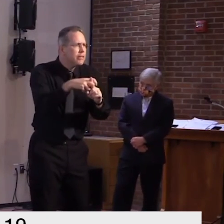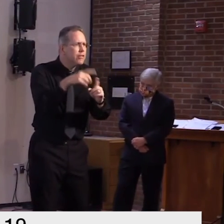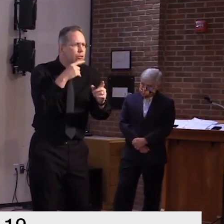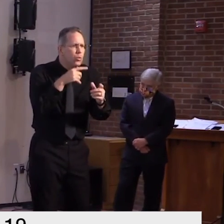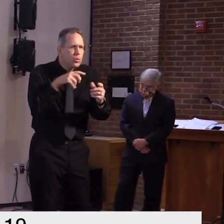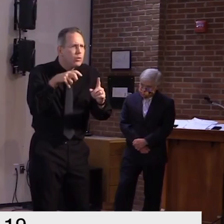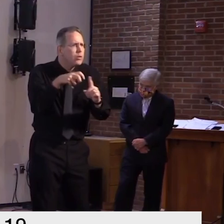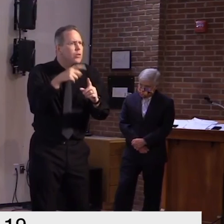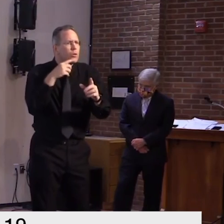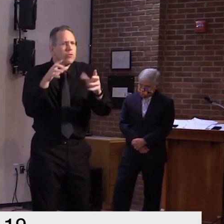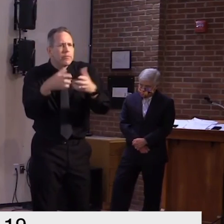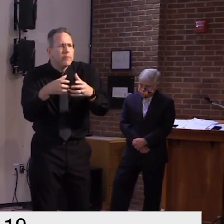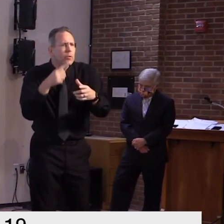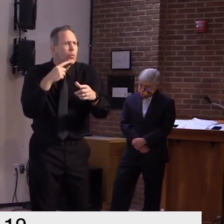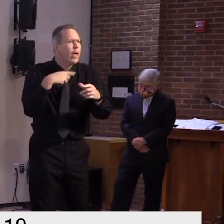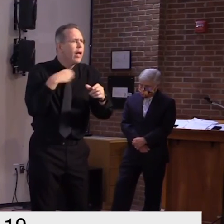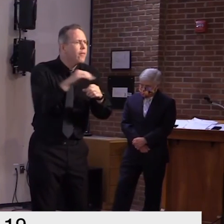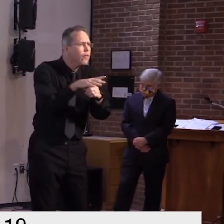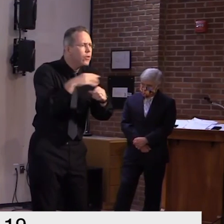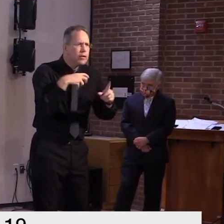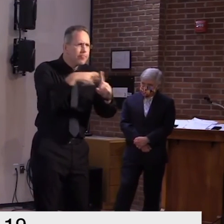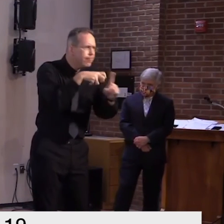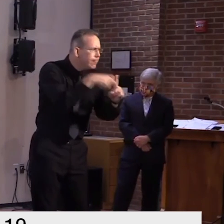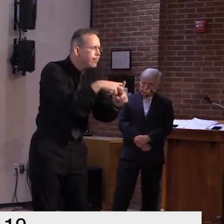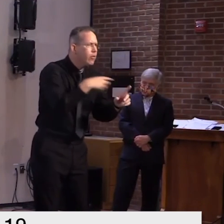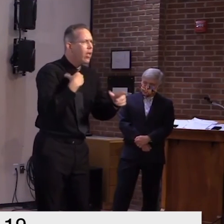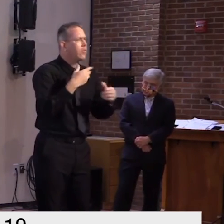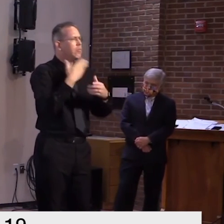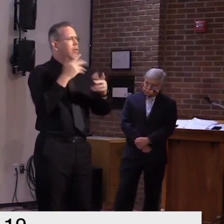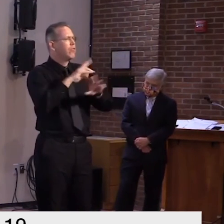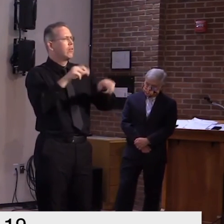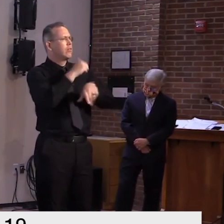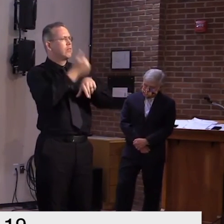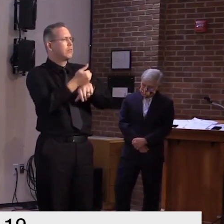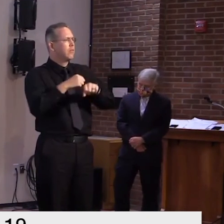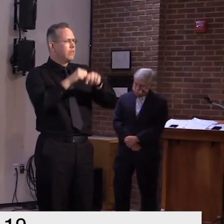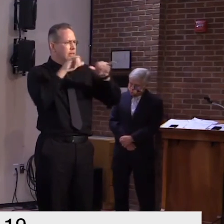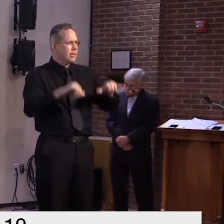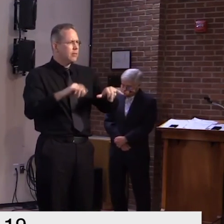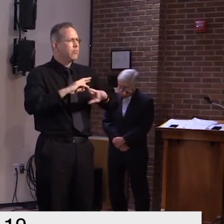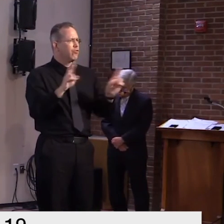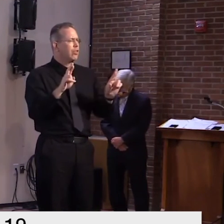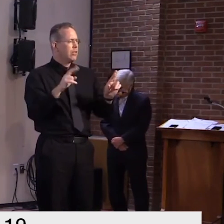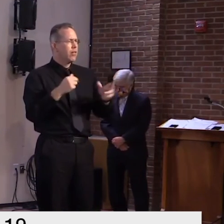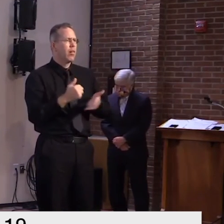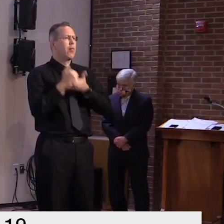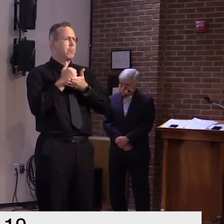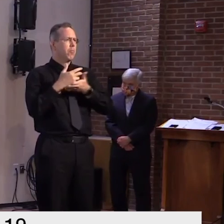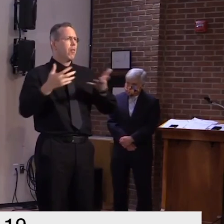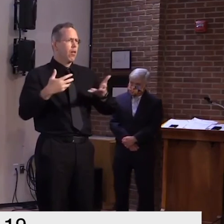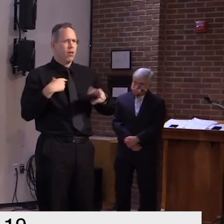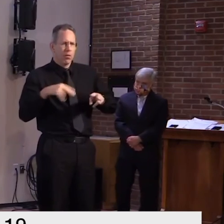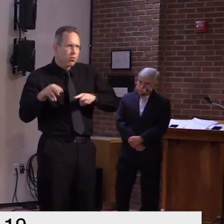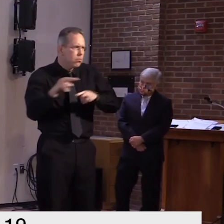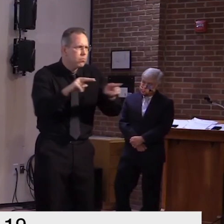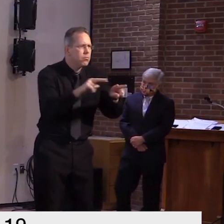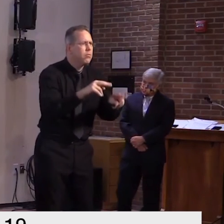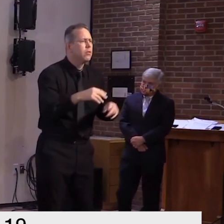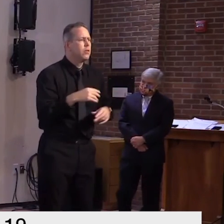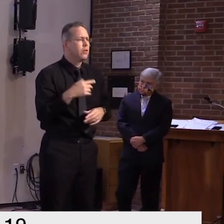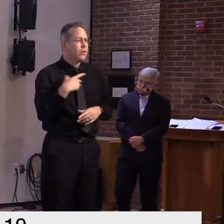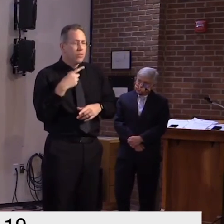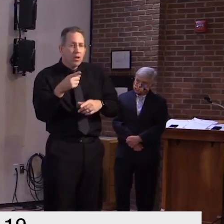which is a great news for us uh we've we've learned a lot uh so we could handle uh more outbreaks